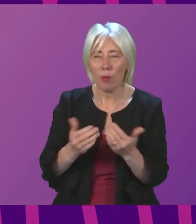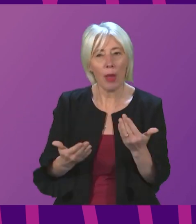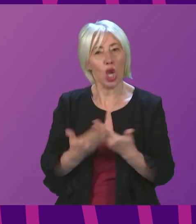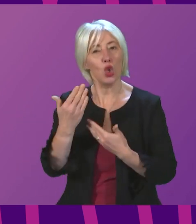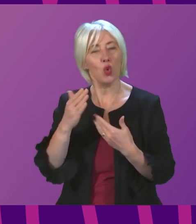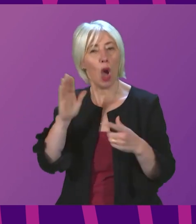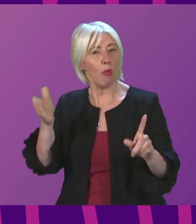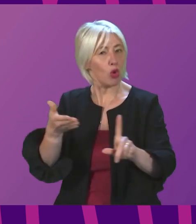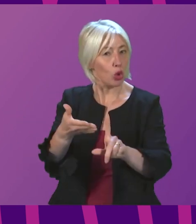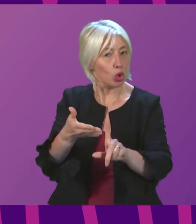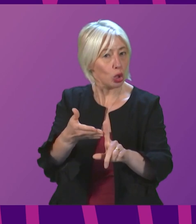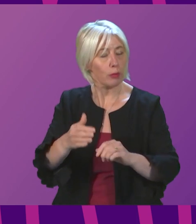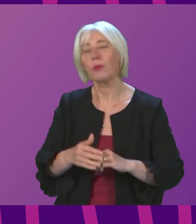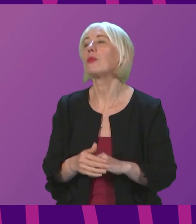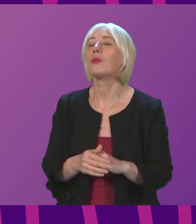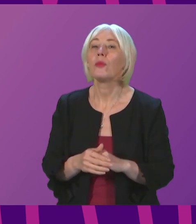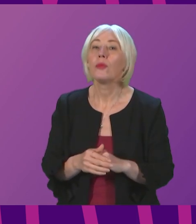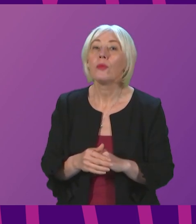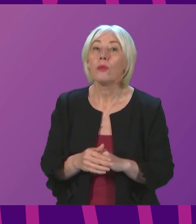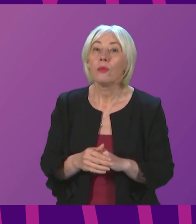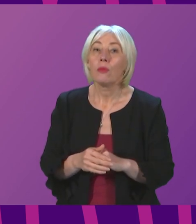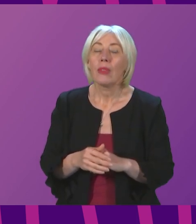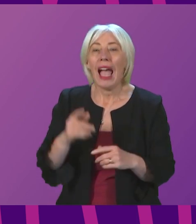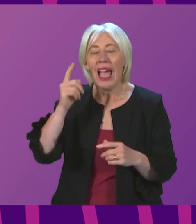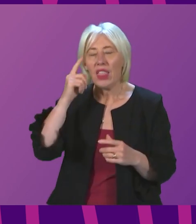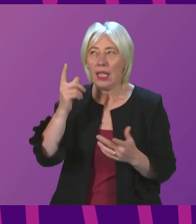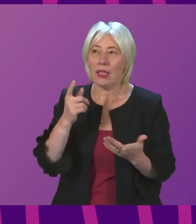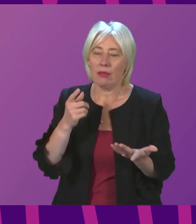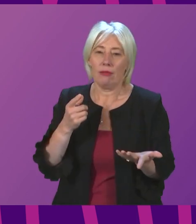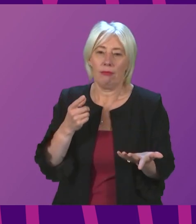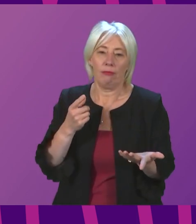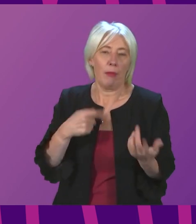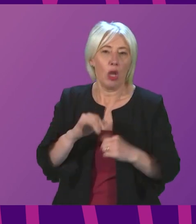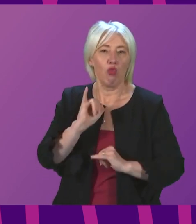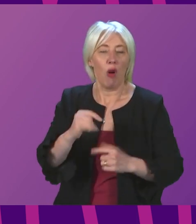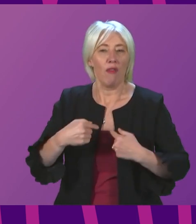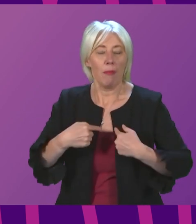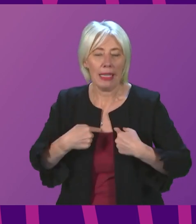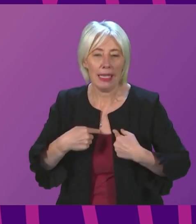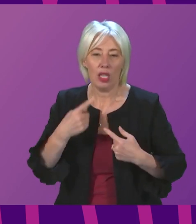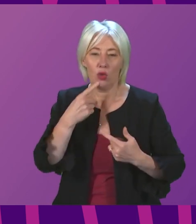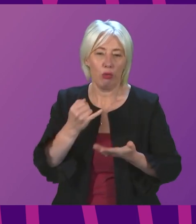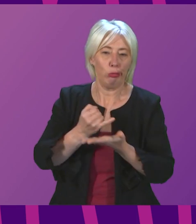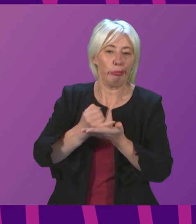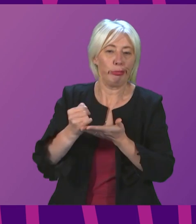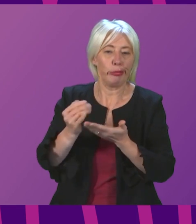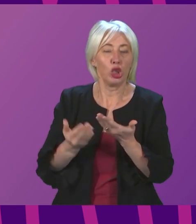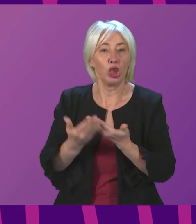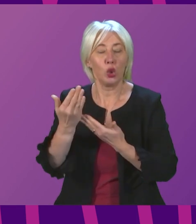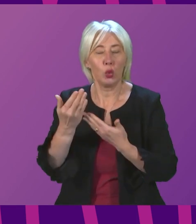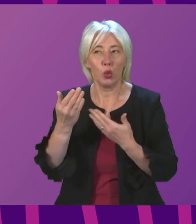First Minister. Given the situation we face, think it would be wrong for anyone, and certainly wrong for me, to rule out new approaches,